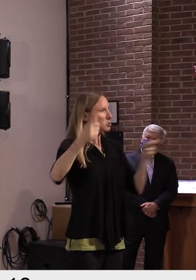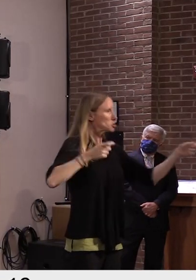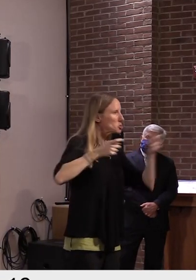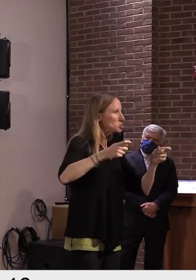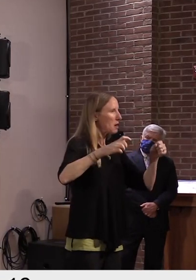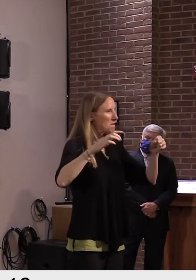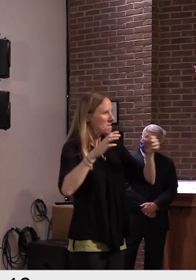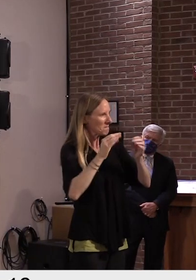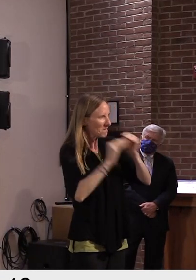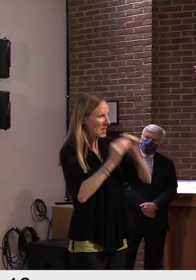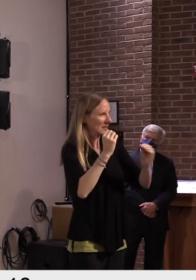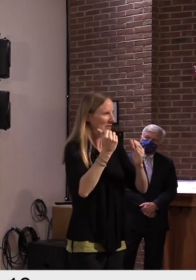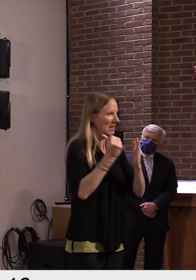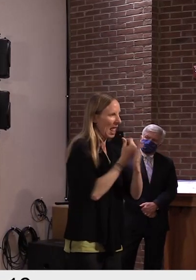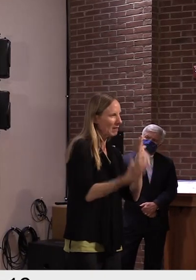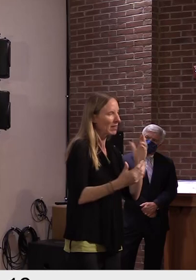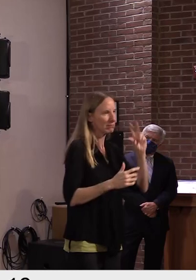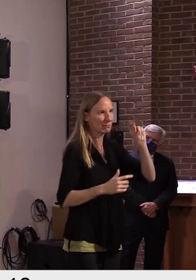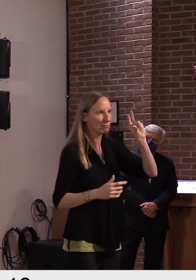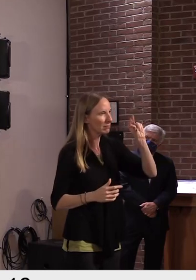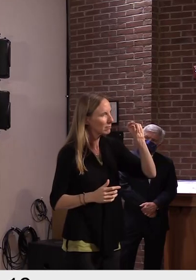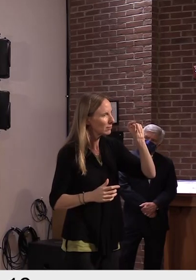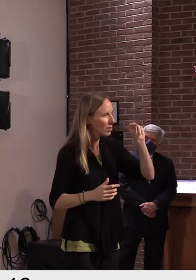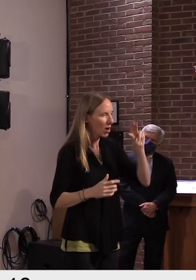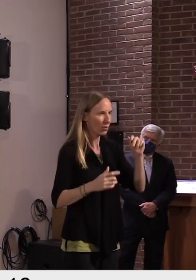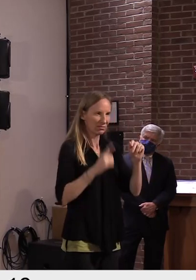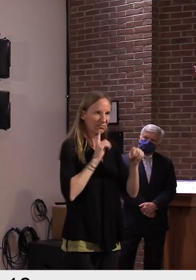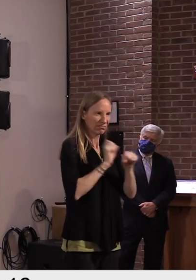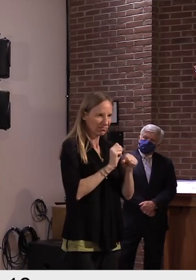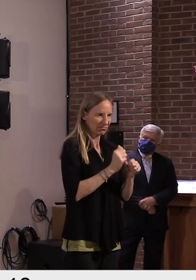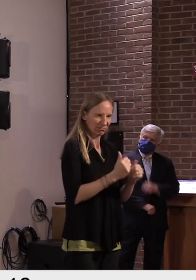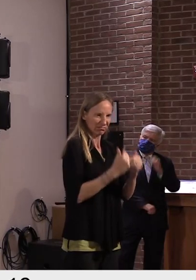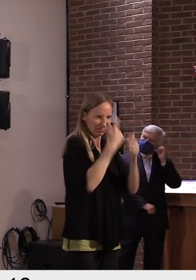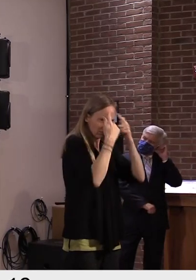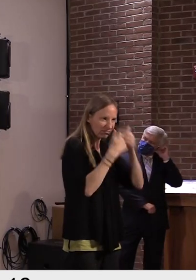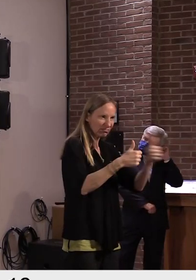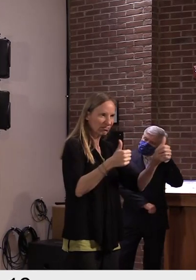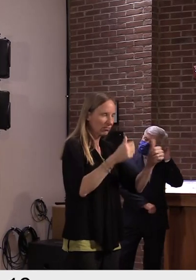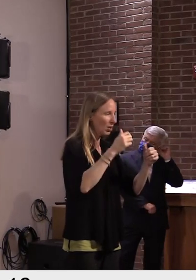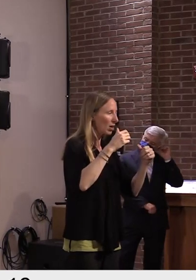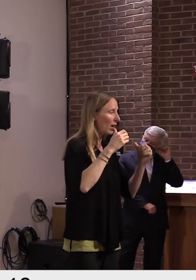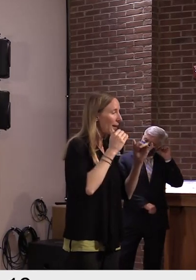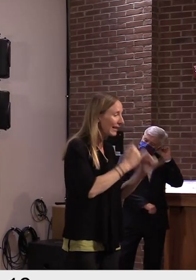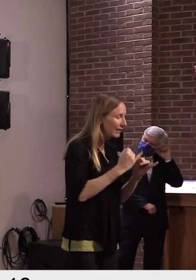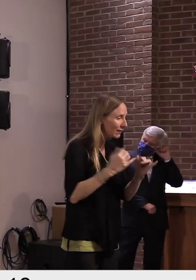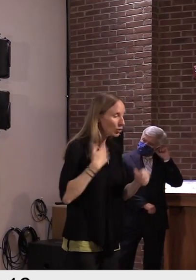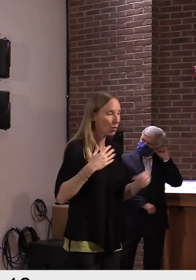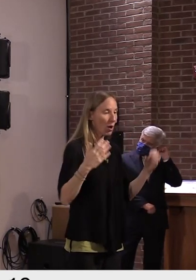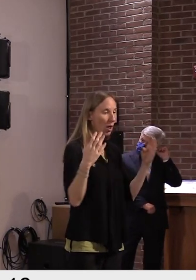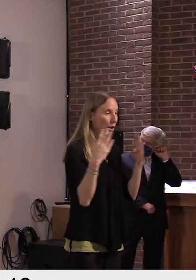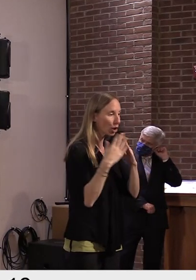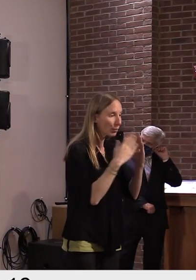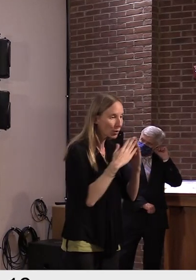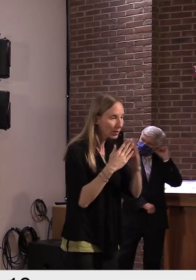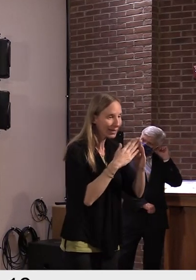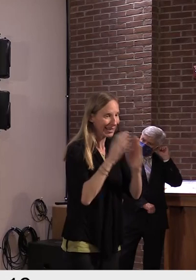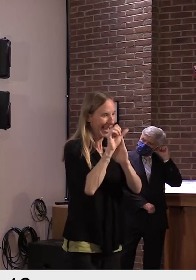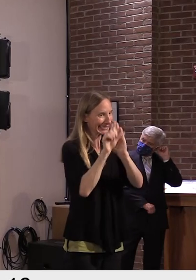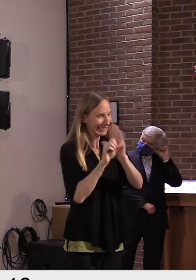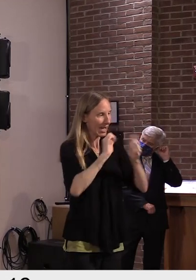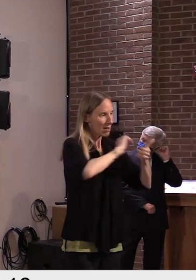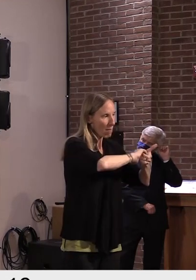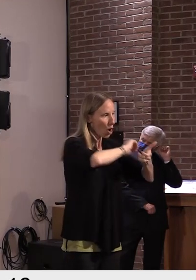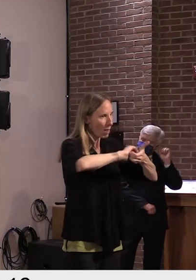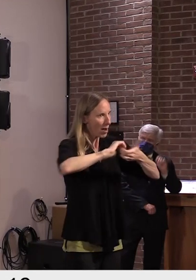This pandemic requires individual, community, and state partnership. Key to our success